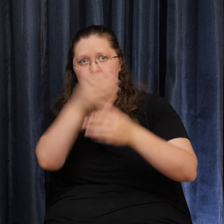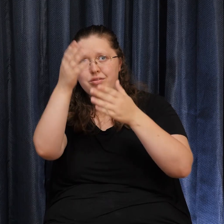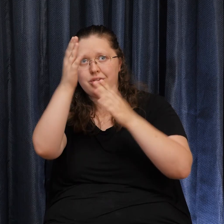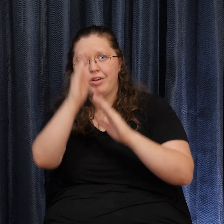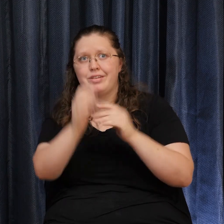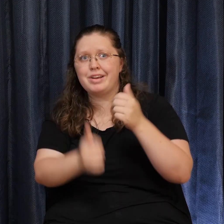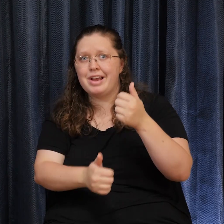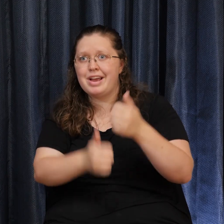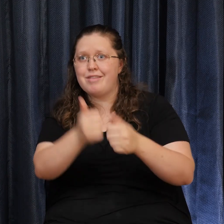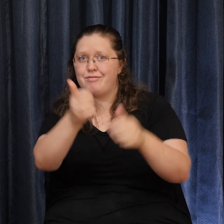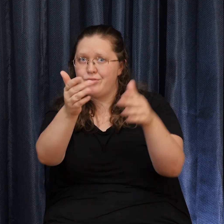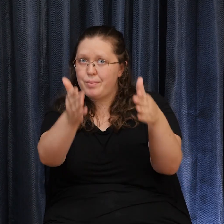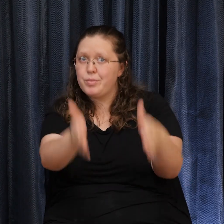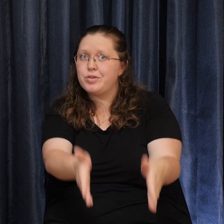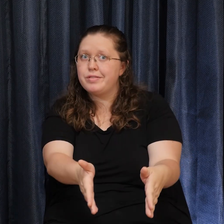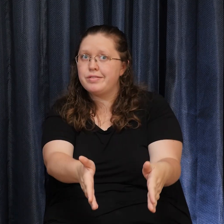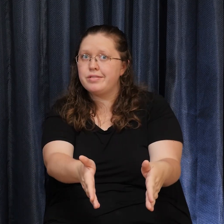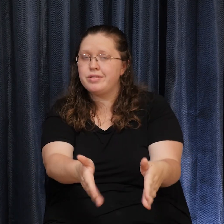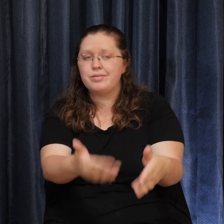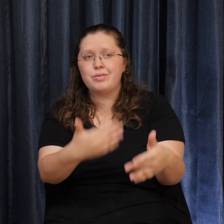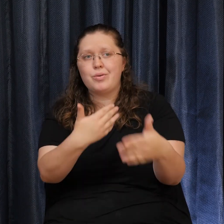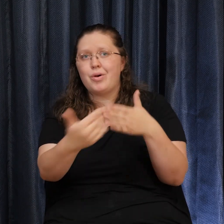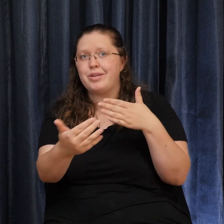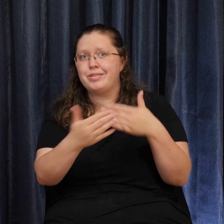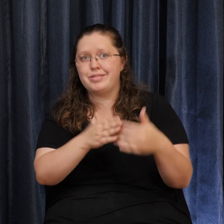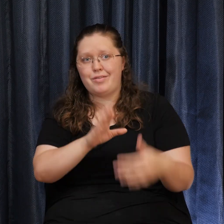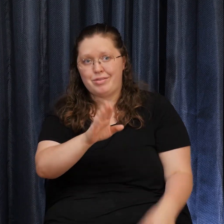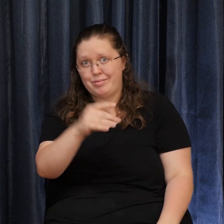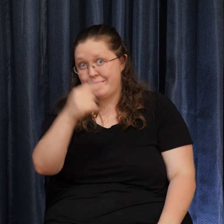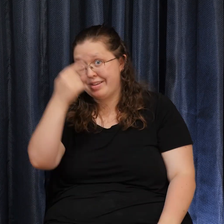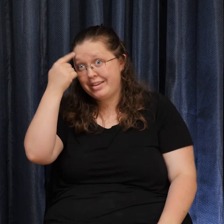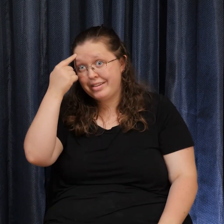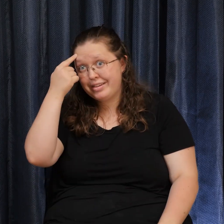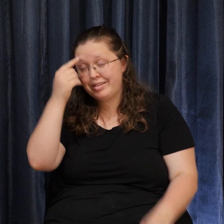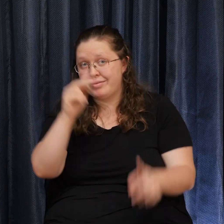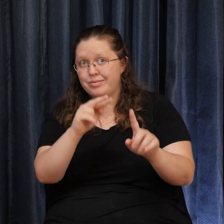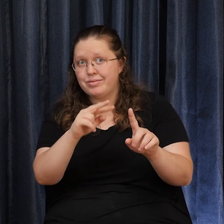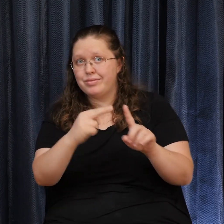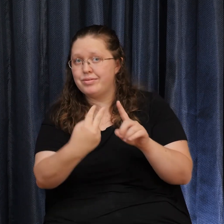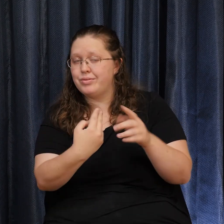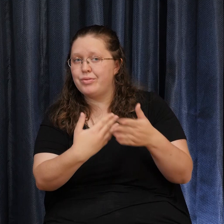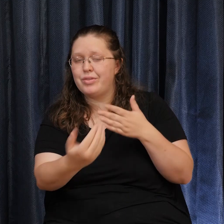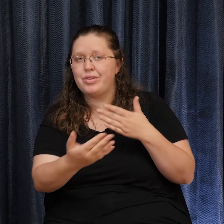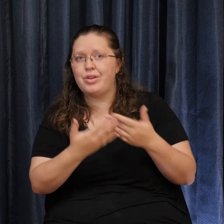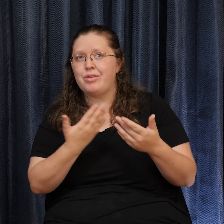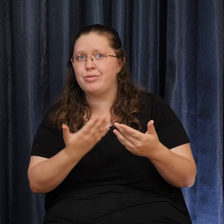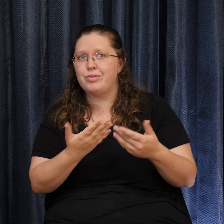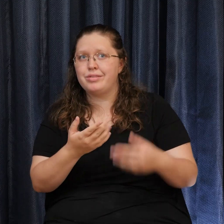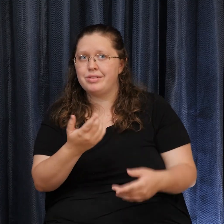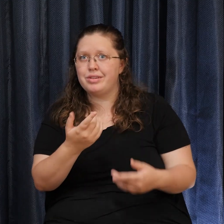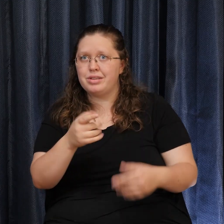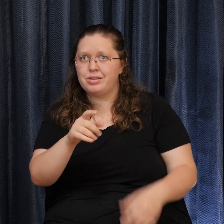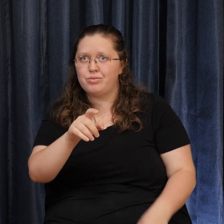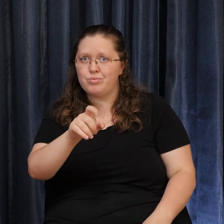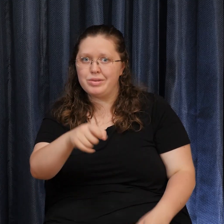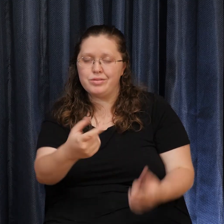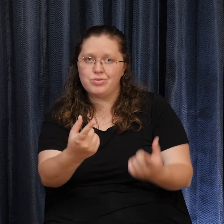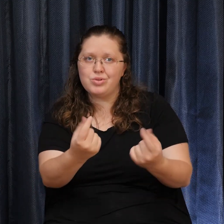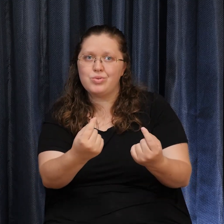beings Regardless of Their mentality Regardless of What it is They're there to Do to honor Or just to